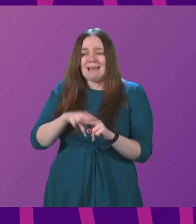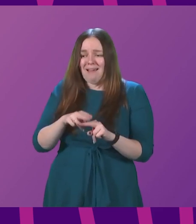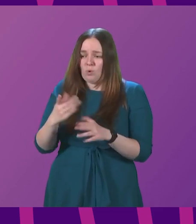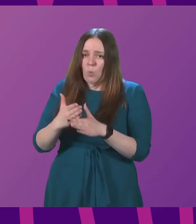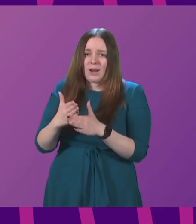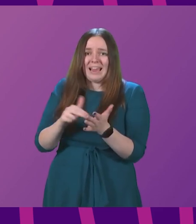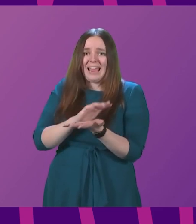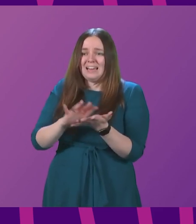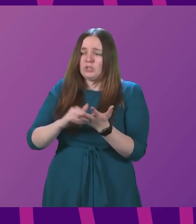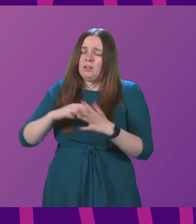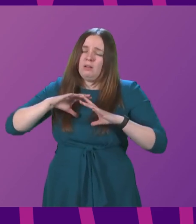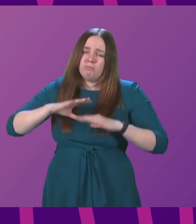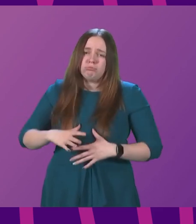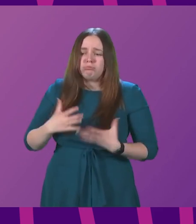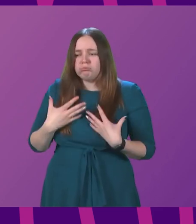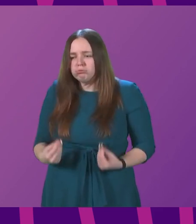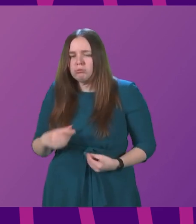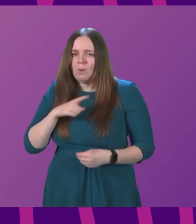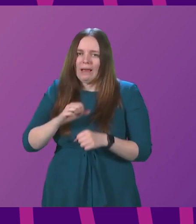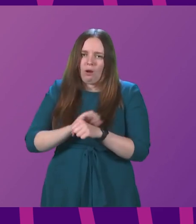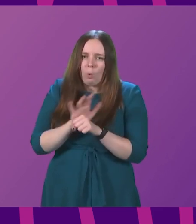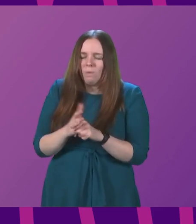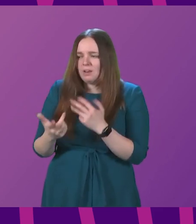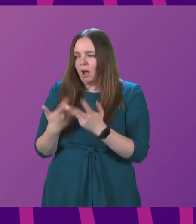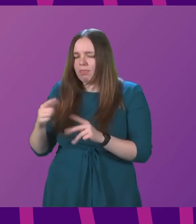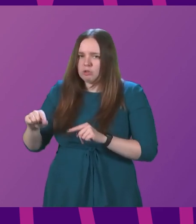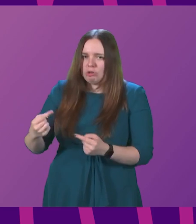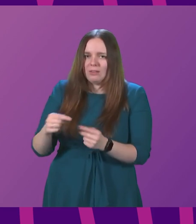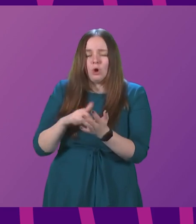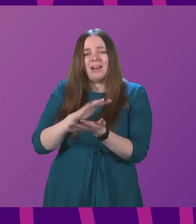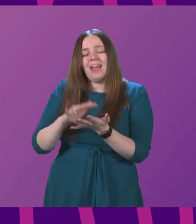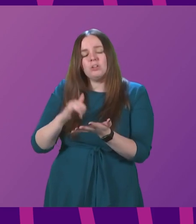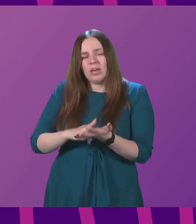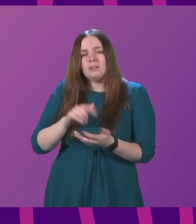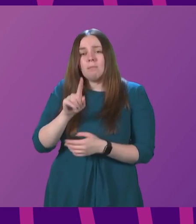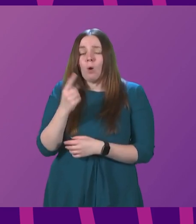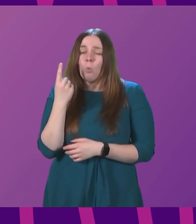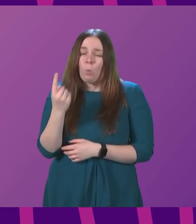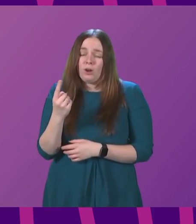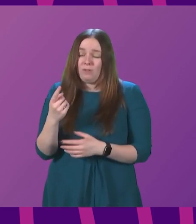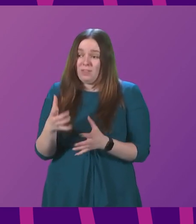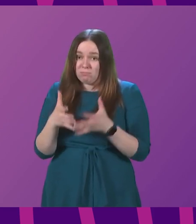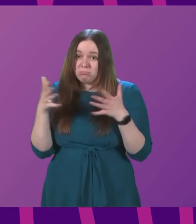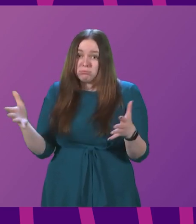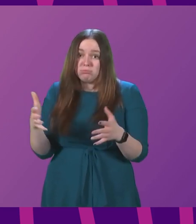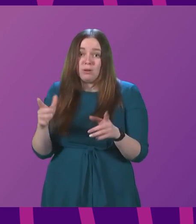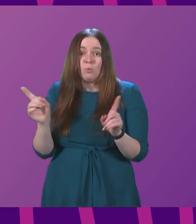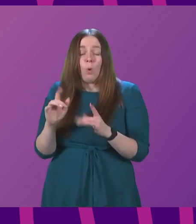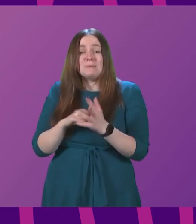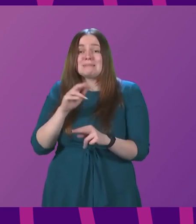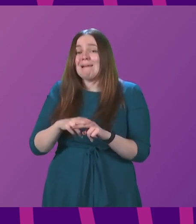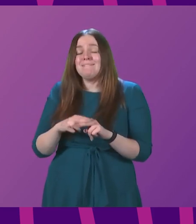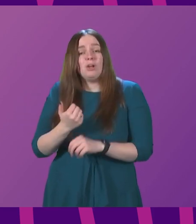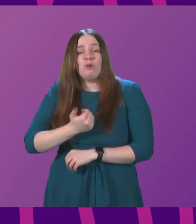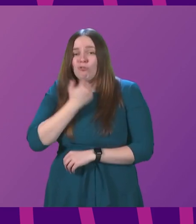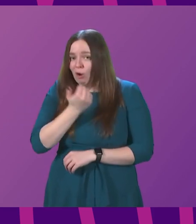Health Service, exhausted because of Covid and the other pressures on our National Health Service. But one of the exacerbating factors are staffing shortages